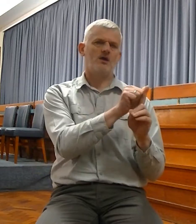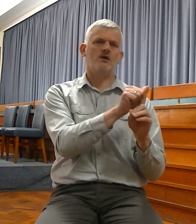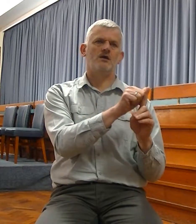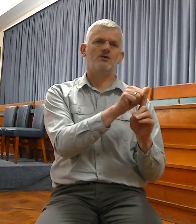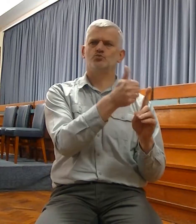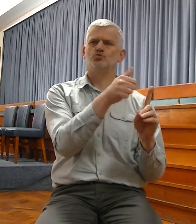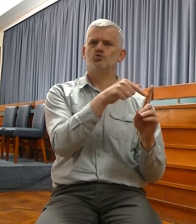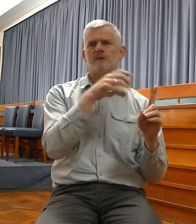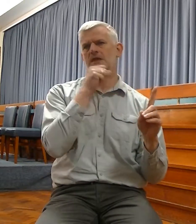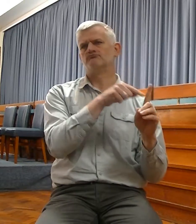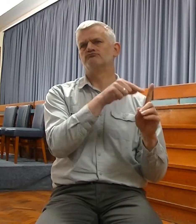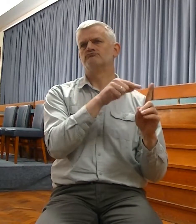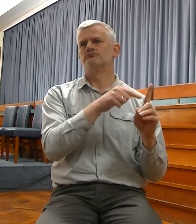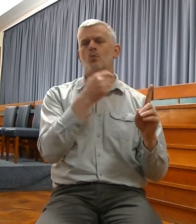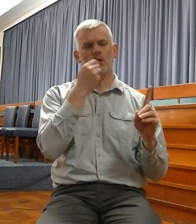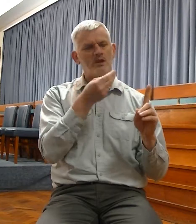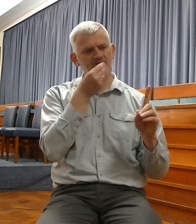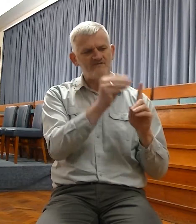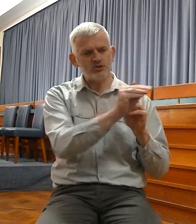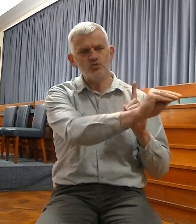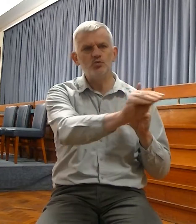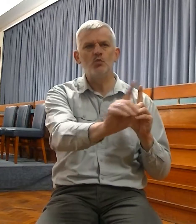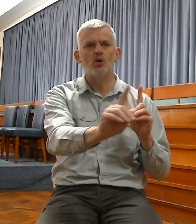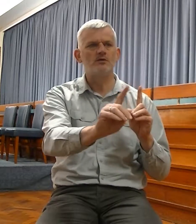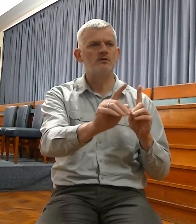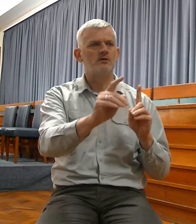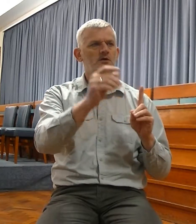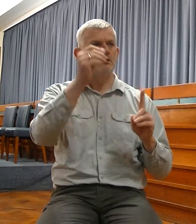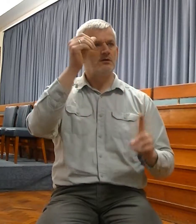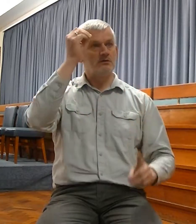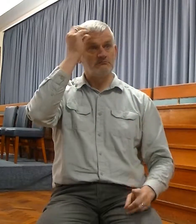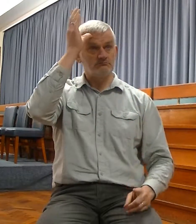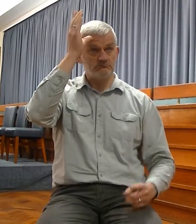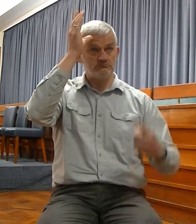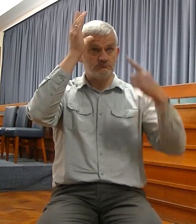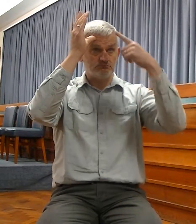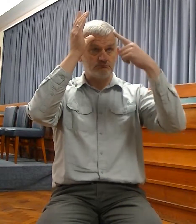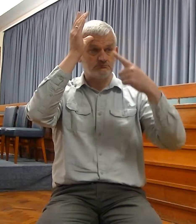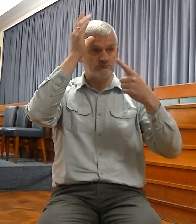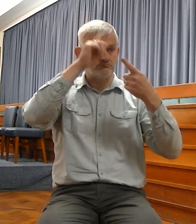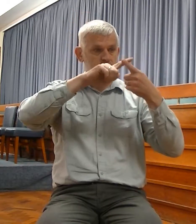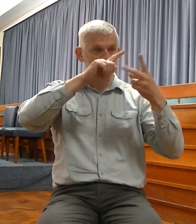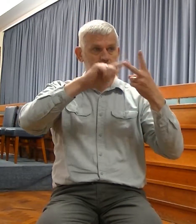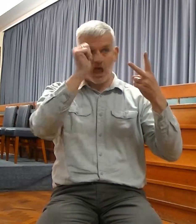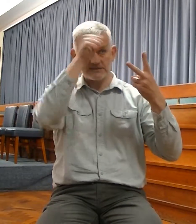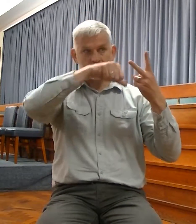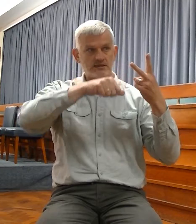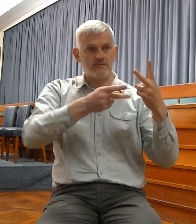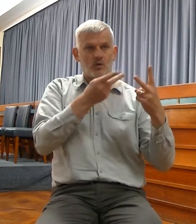And not only knowledge, but understanding. And it's not put here just as a synonym. It's put here to indicate that